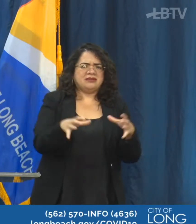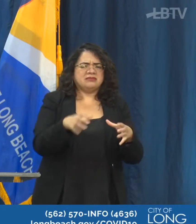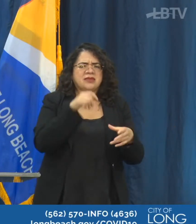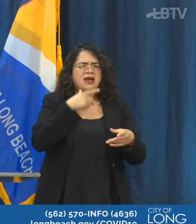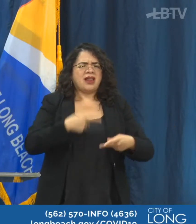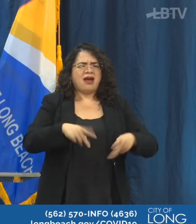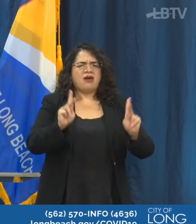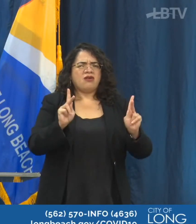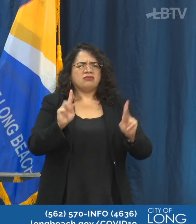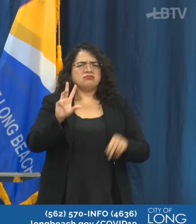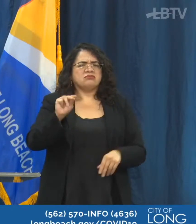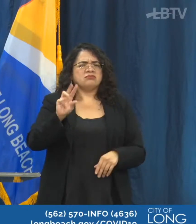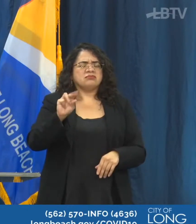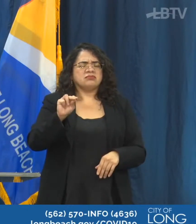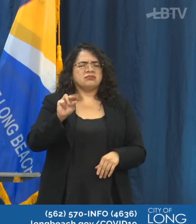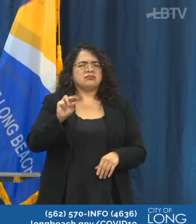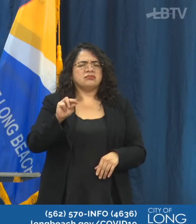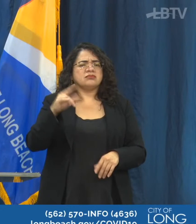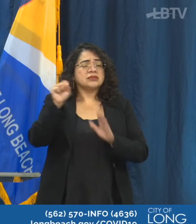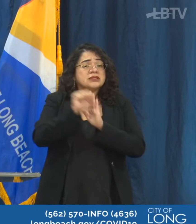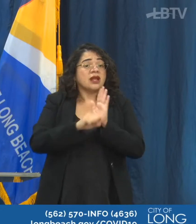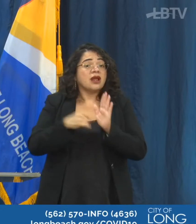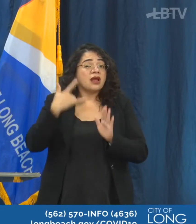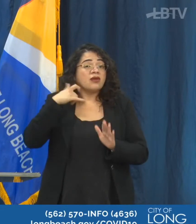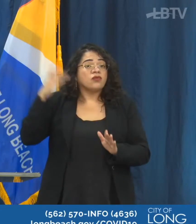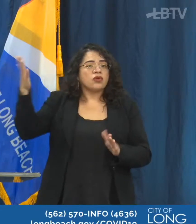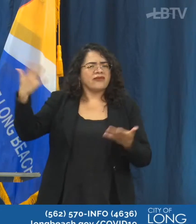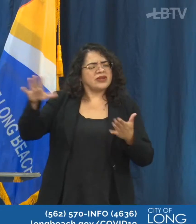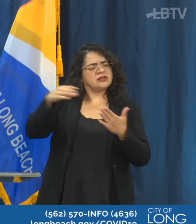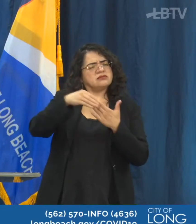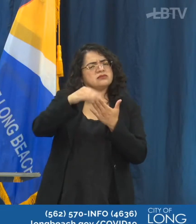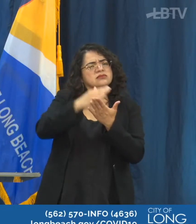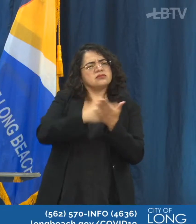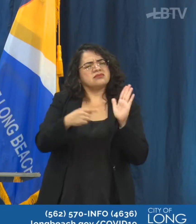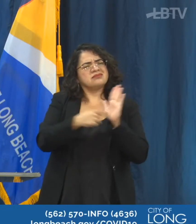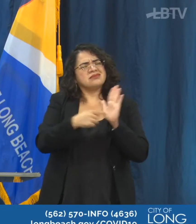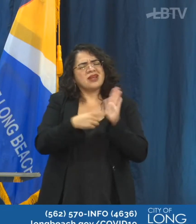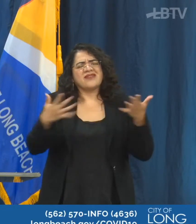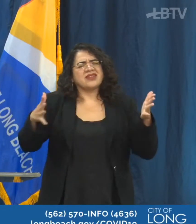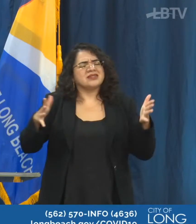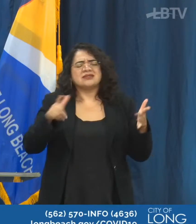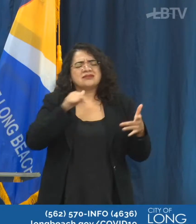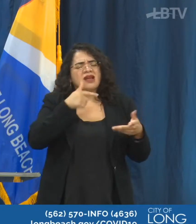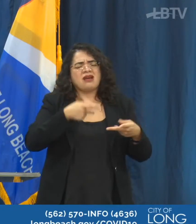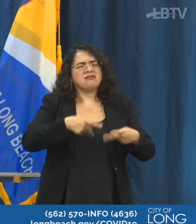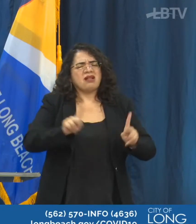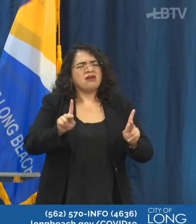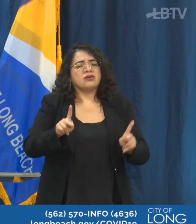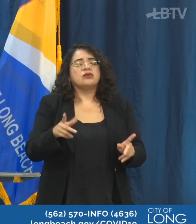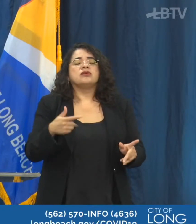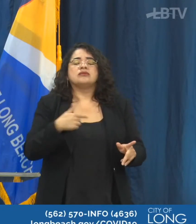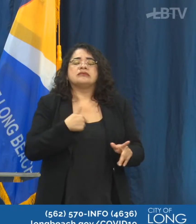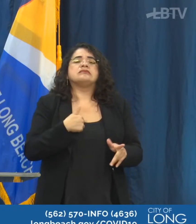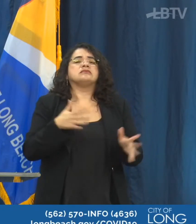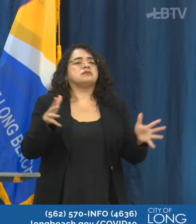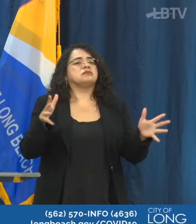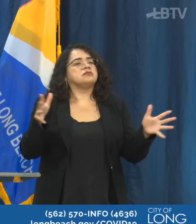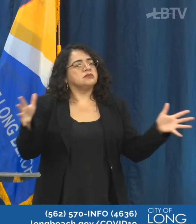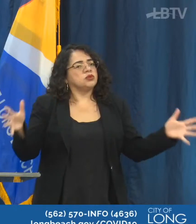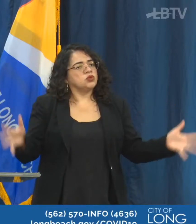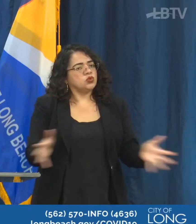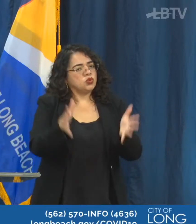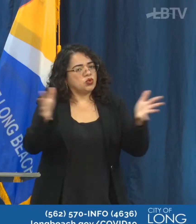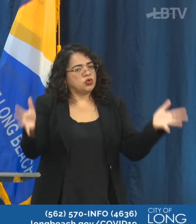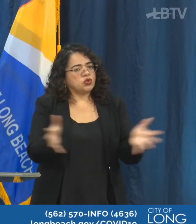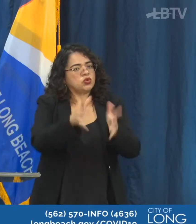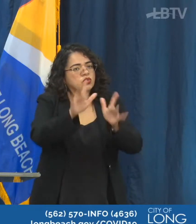allowed under the state guidance. So we would discourage local, you